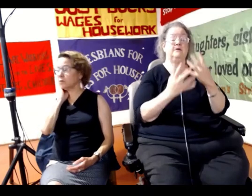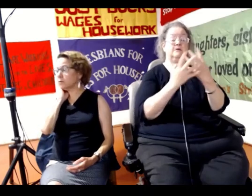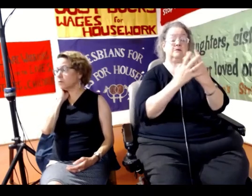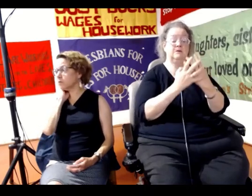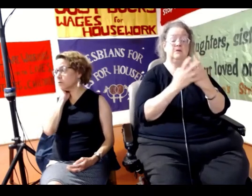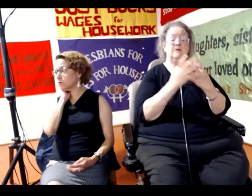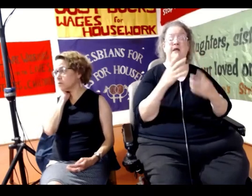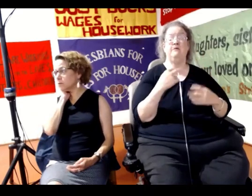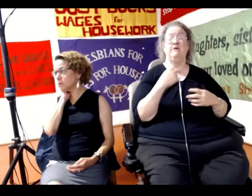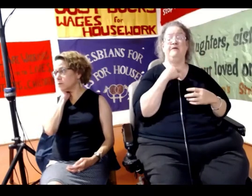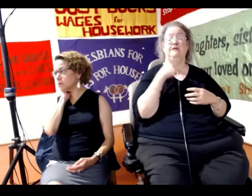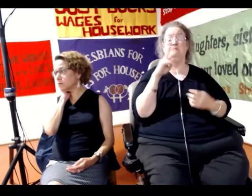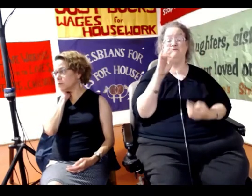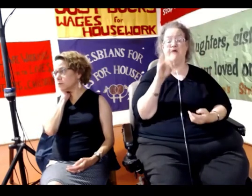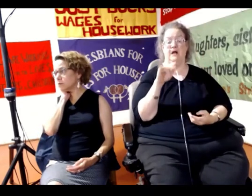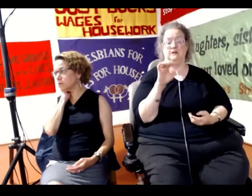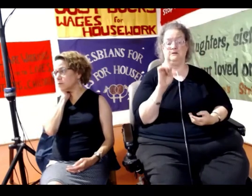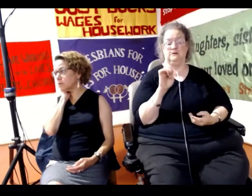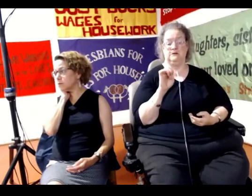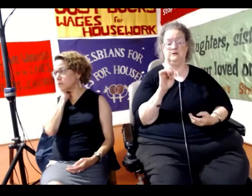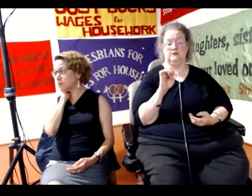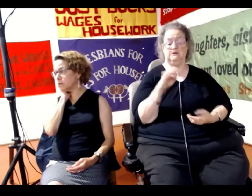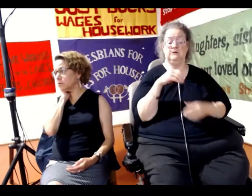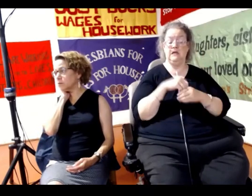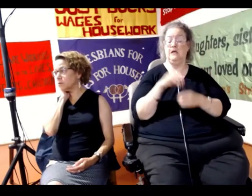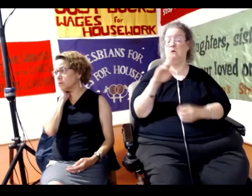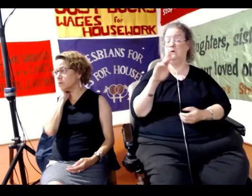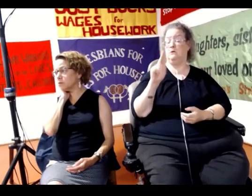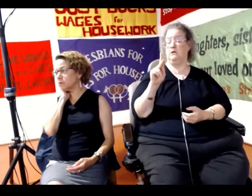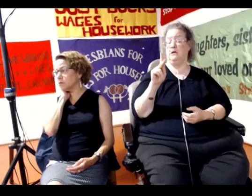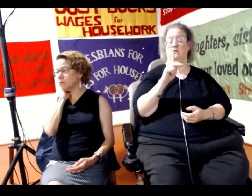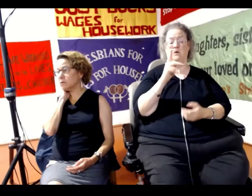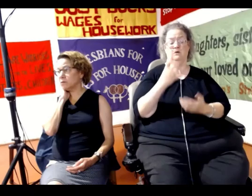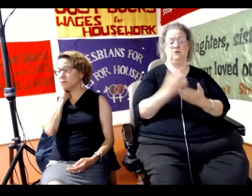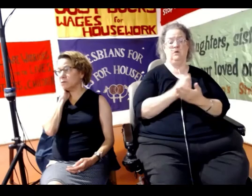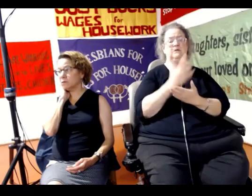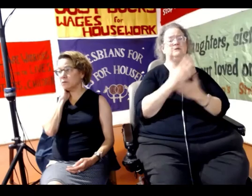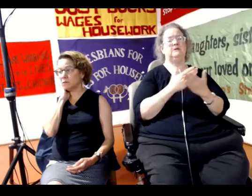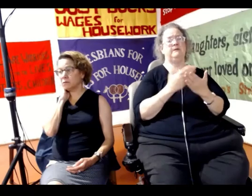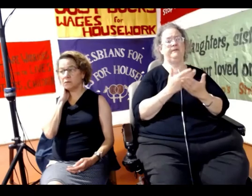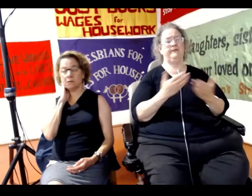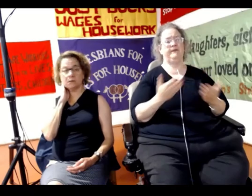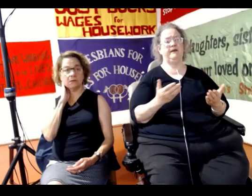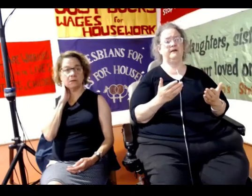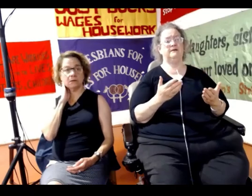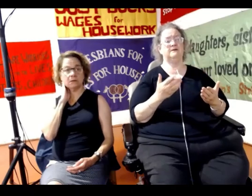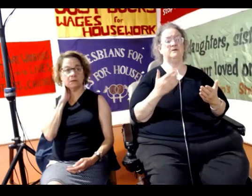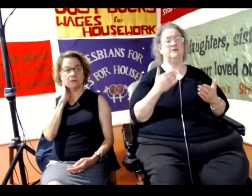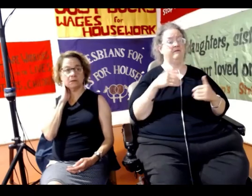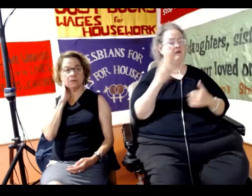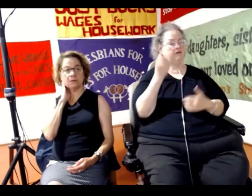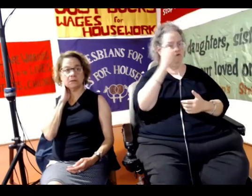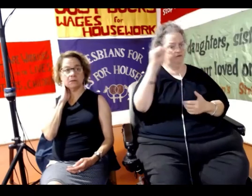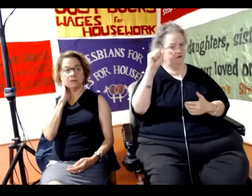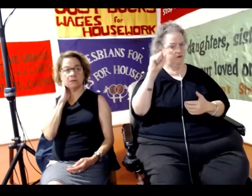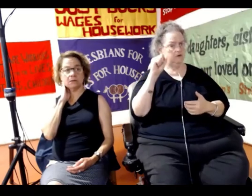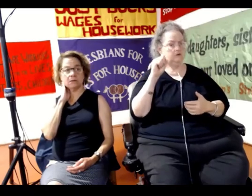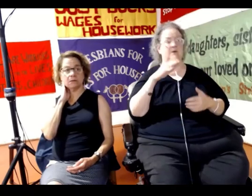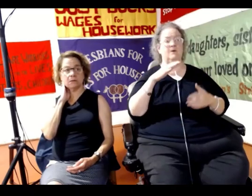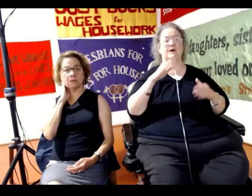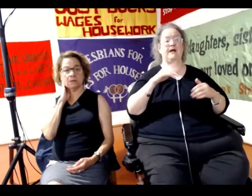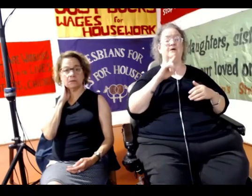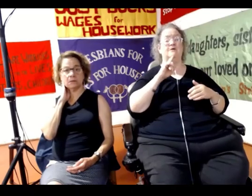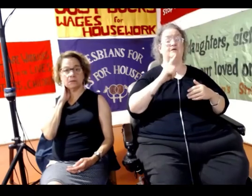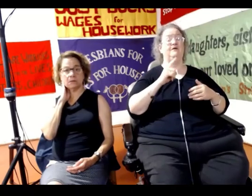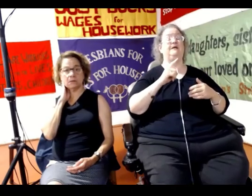of violence. In the UK, we've also won some things. We haven't had a revolution yet, so we're not on the cusp of